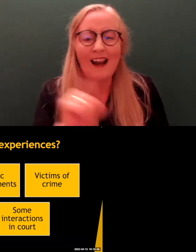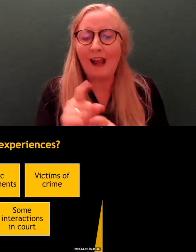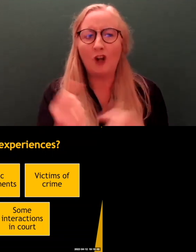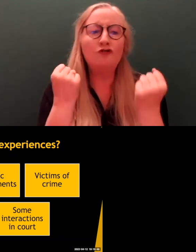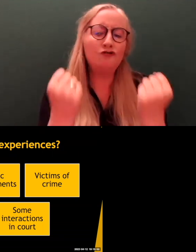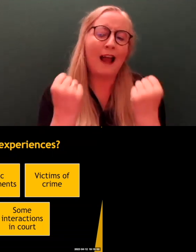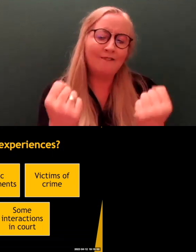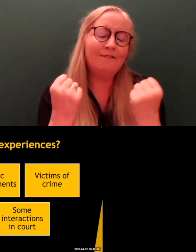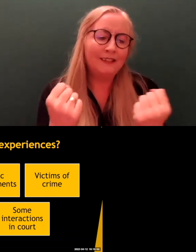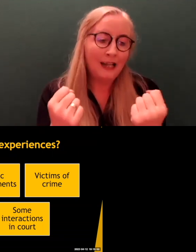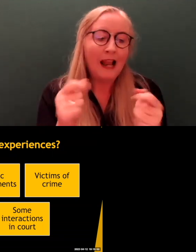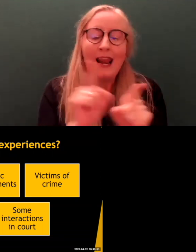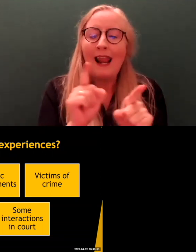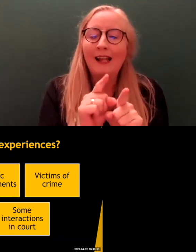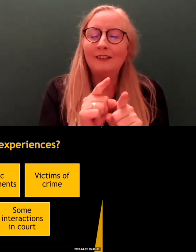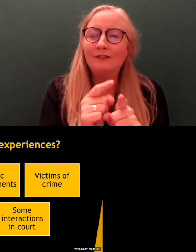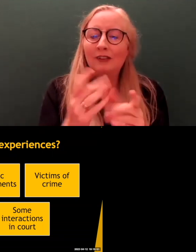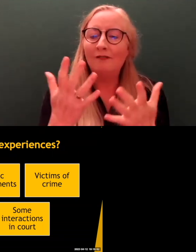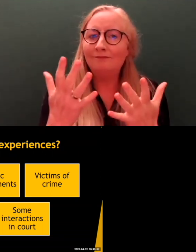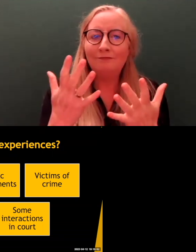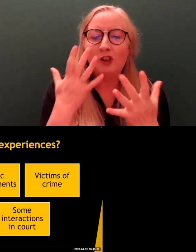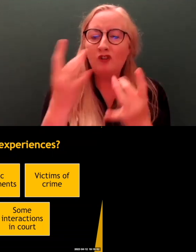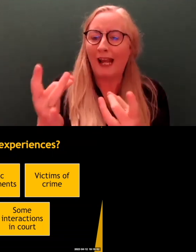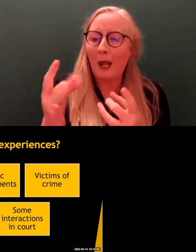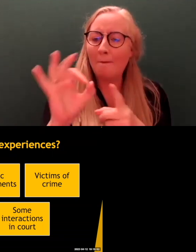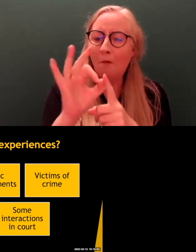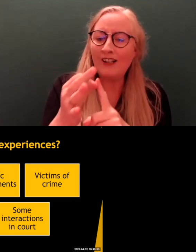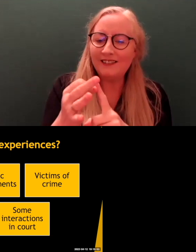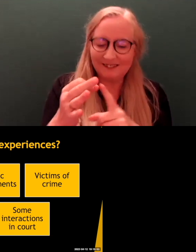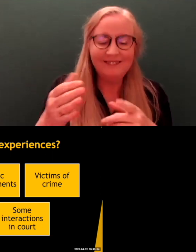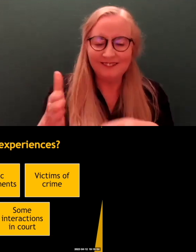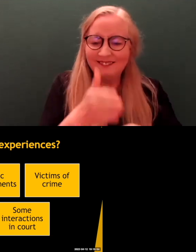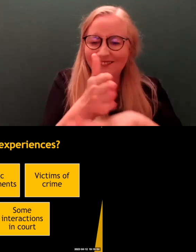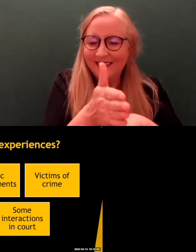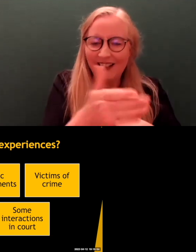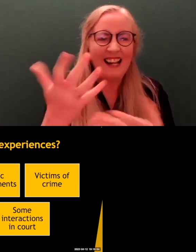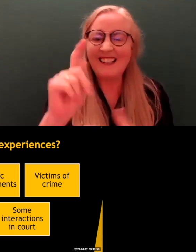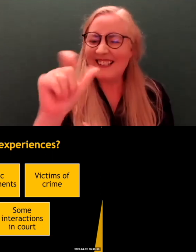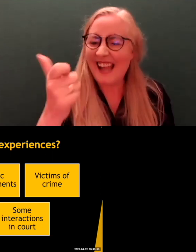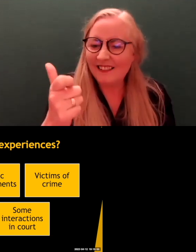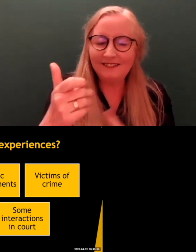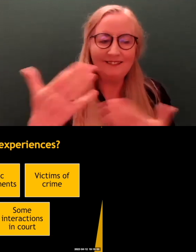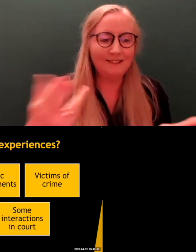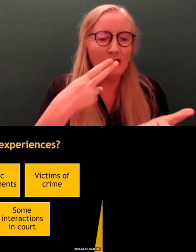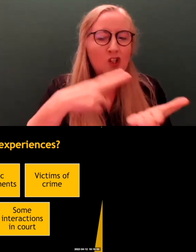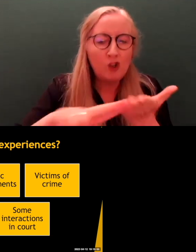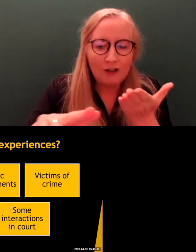road checkpoint. You know, when they're checking for, like, tax or insurance, or maybe even breathalysing. And